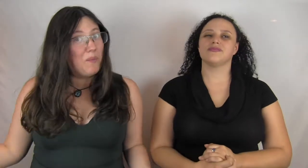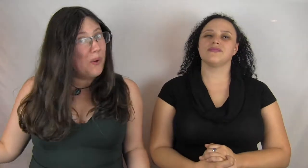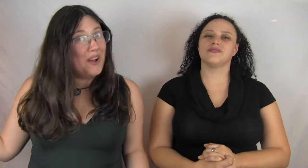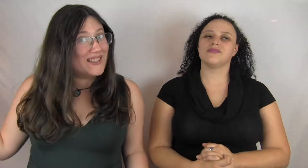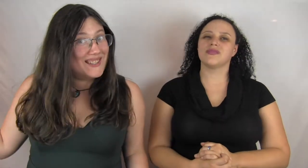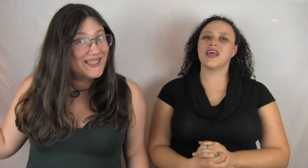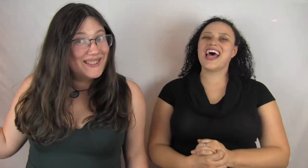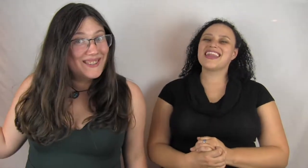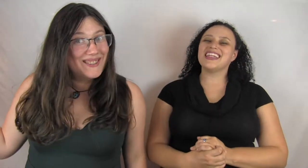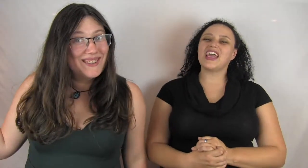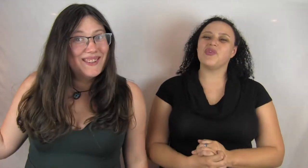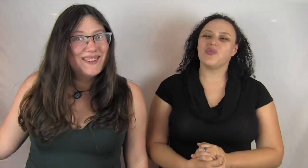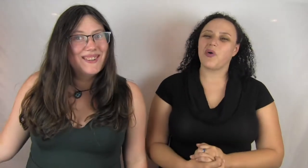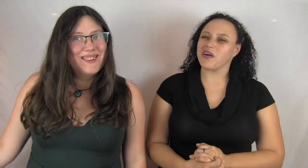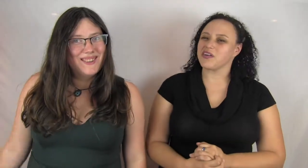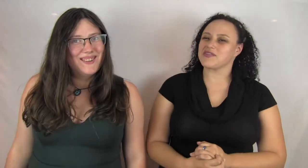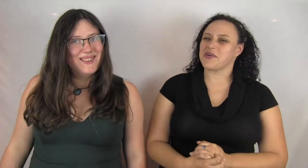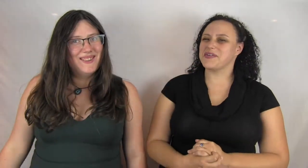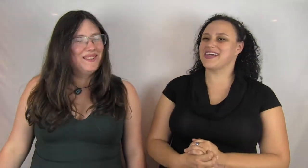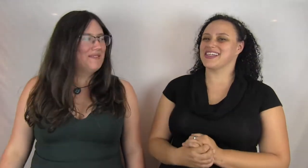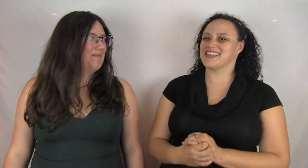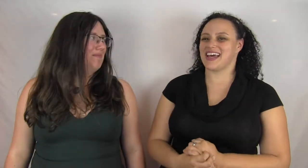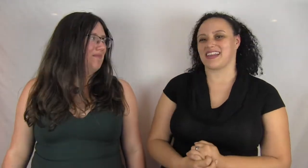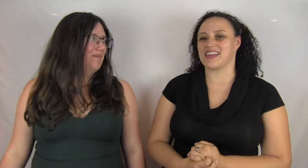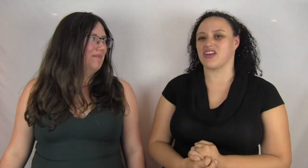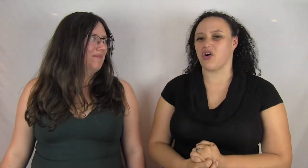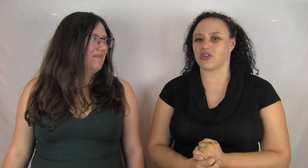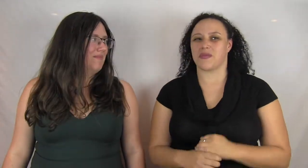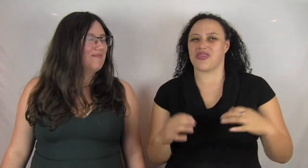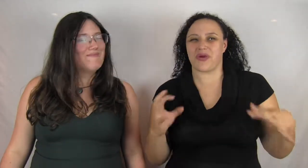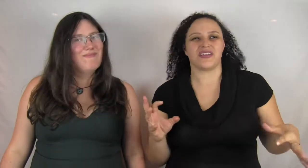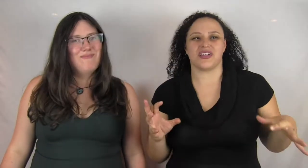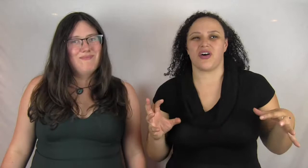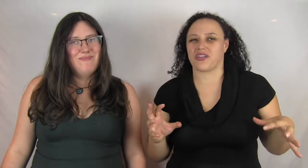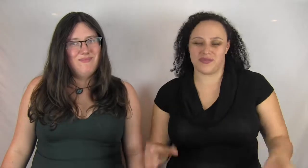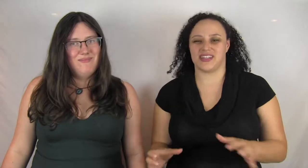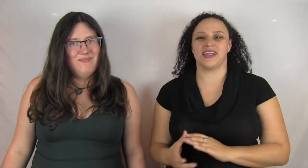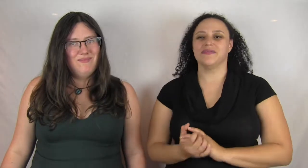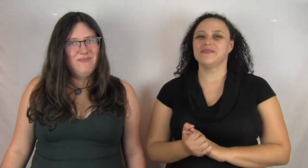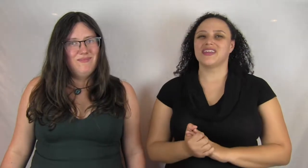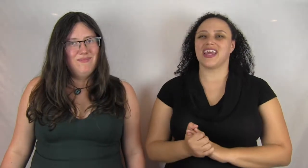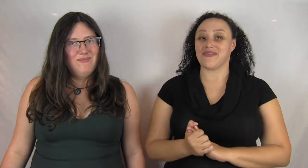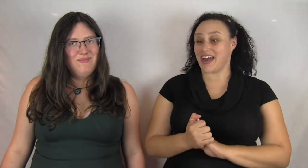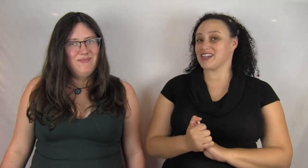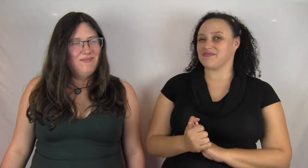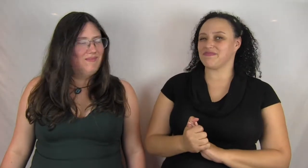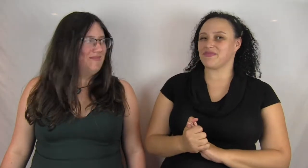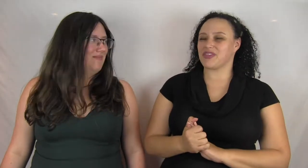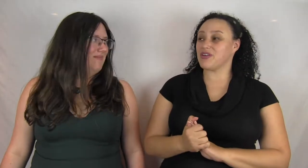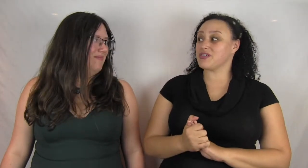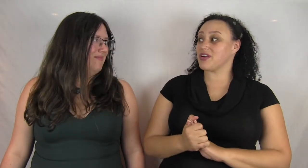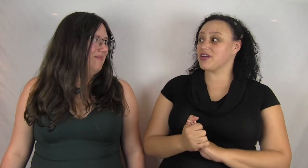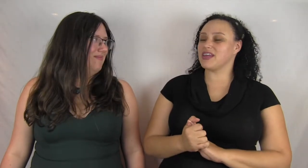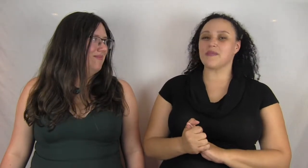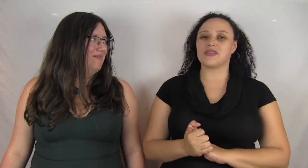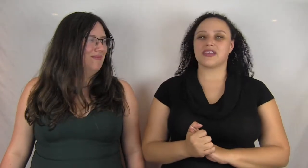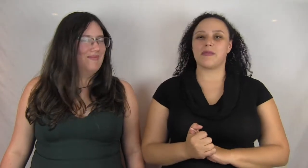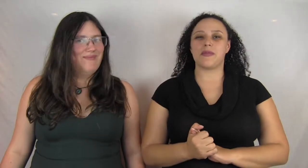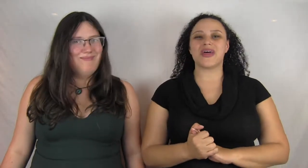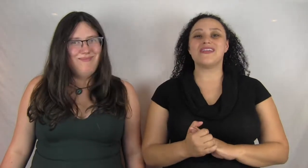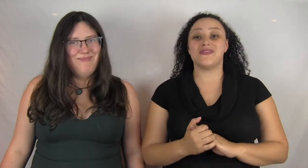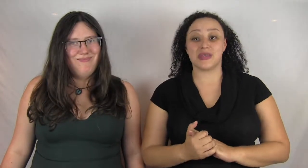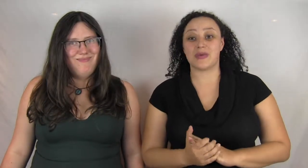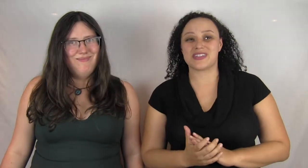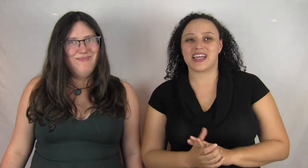what do they want? The Nightwalkers aren't exactly the ultimate threat to Gotham City. In fact, they're targeting the